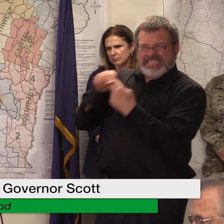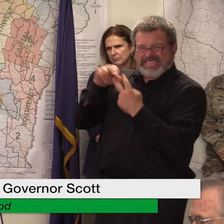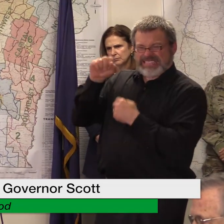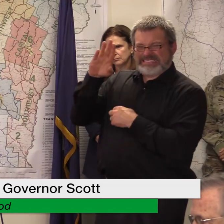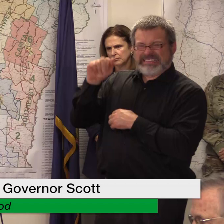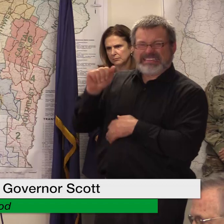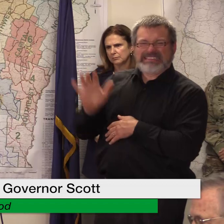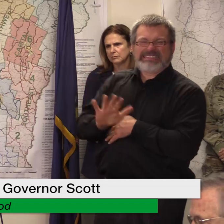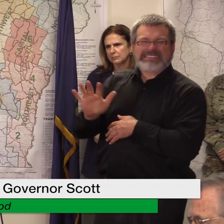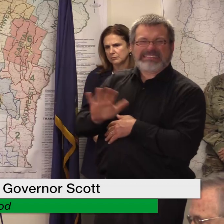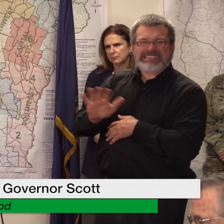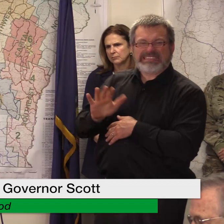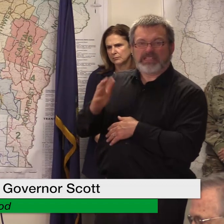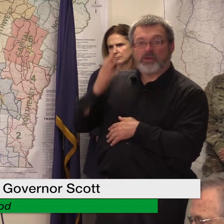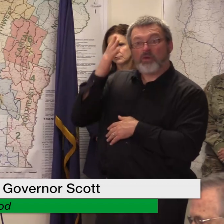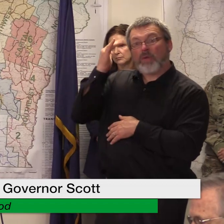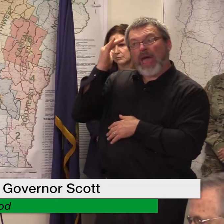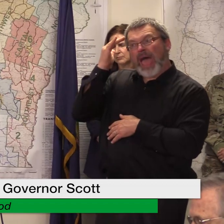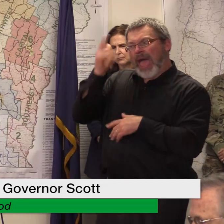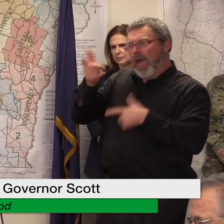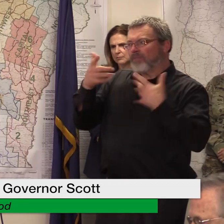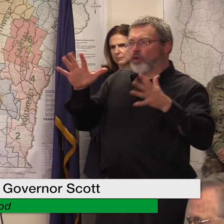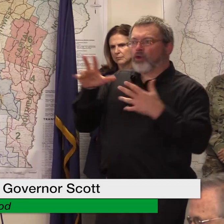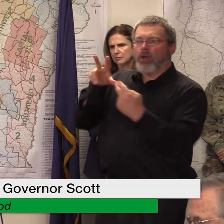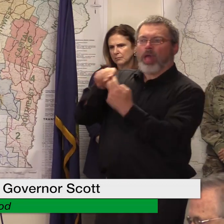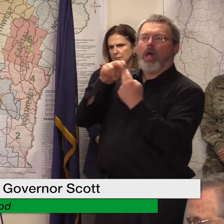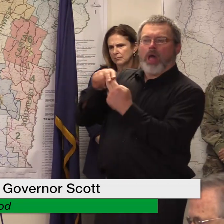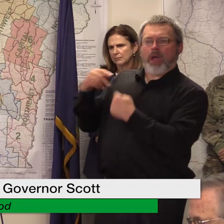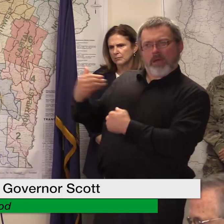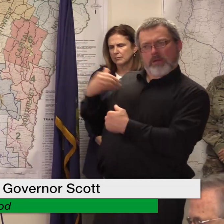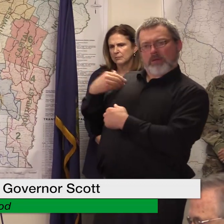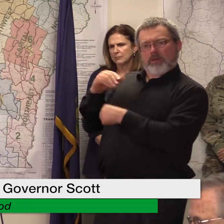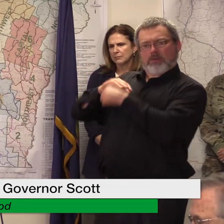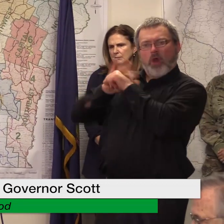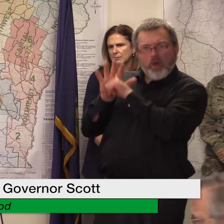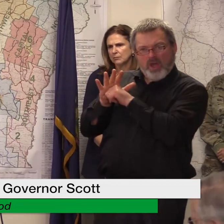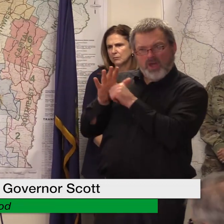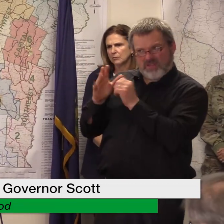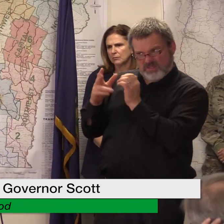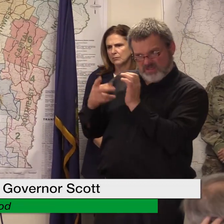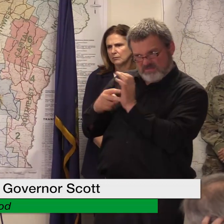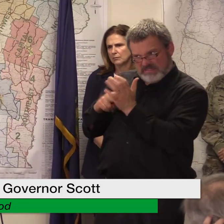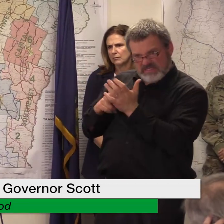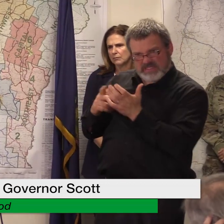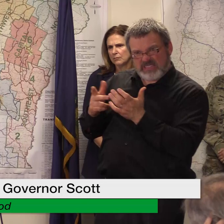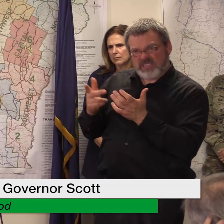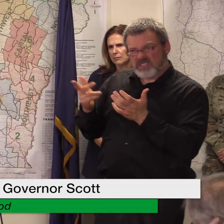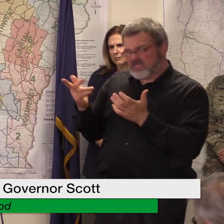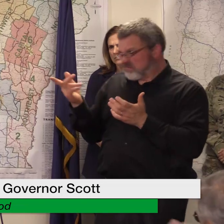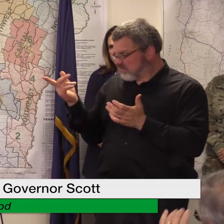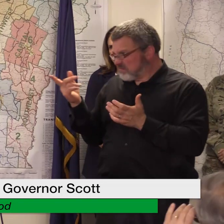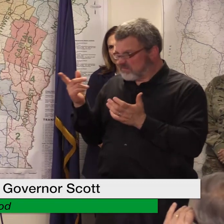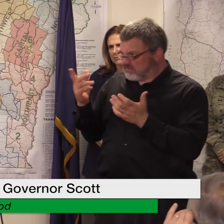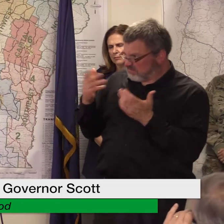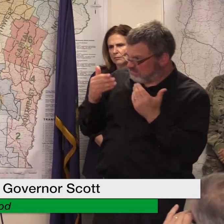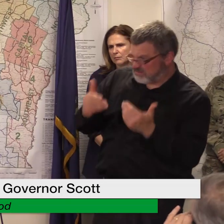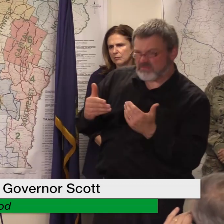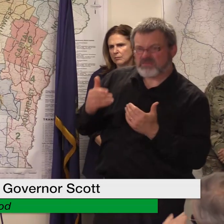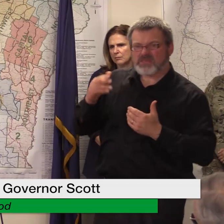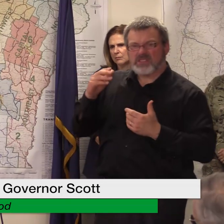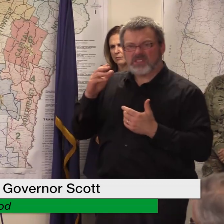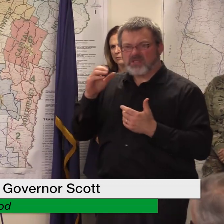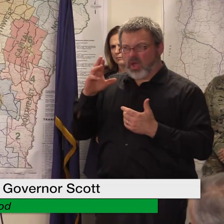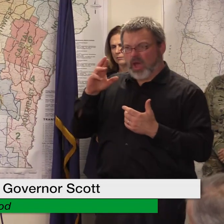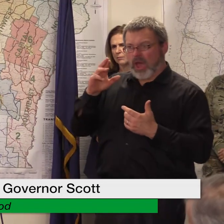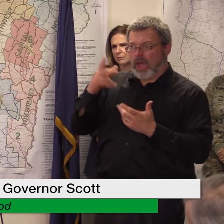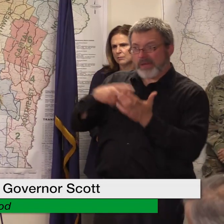a lot of covet era debt is there anything the state can do in terms of interest forgiveness extensions something like that to help